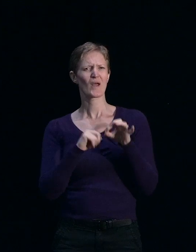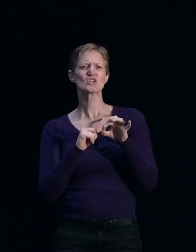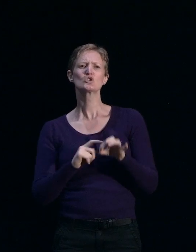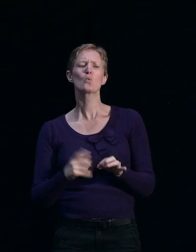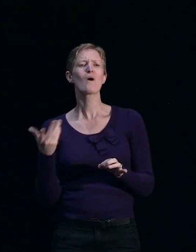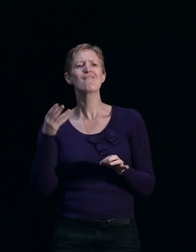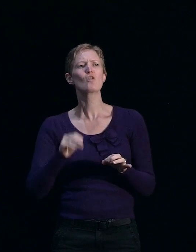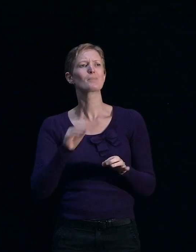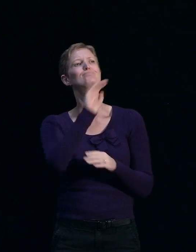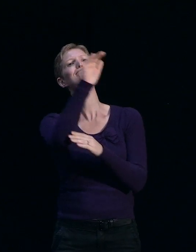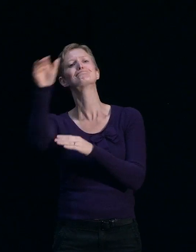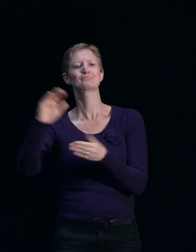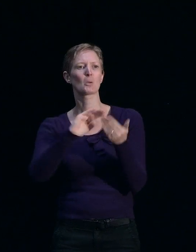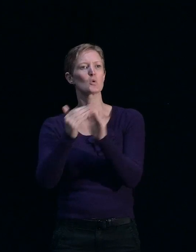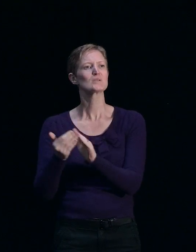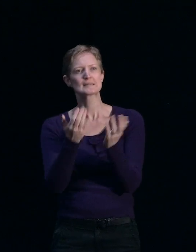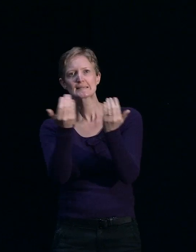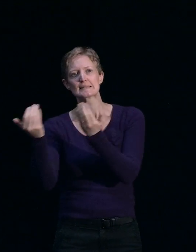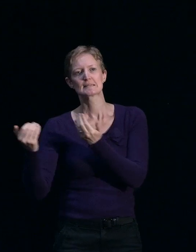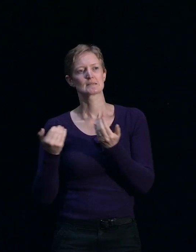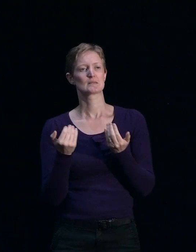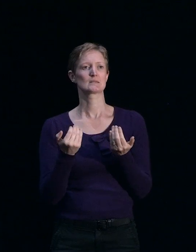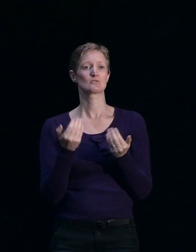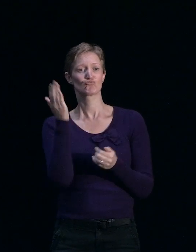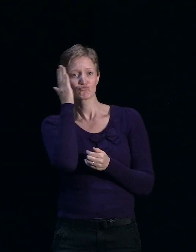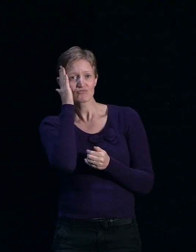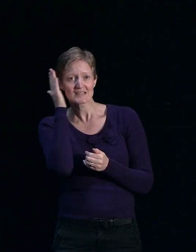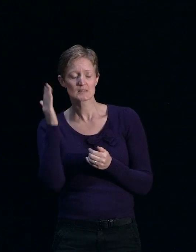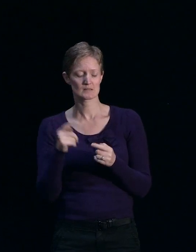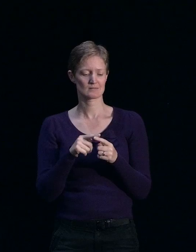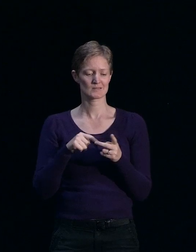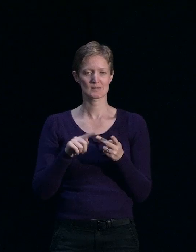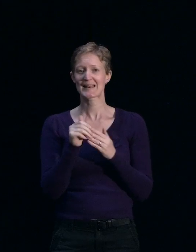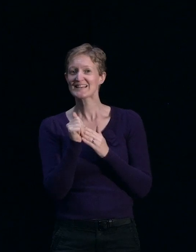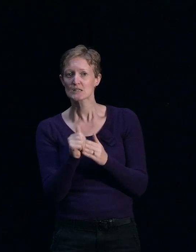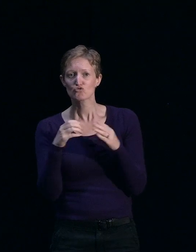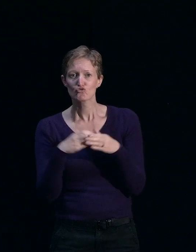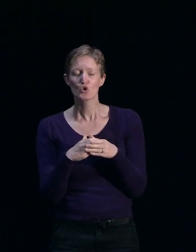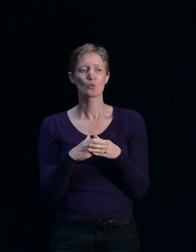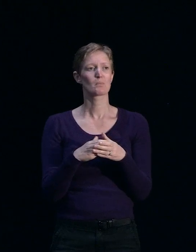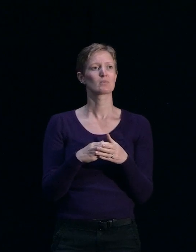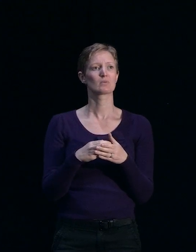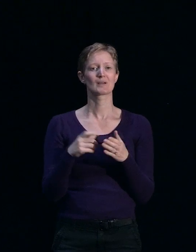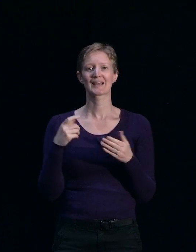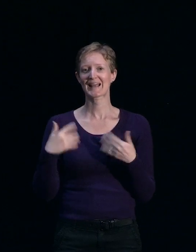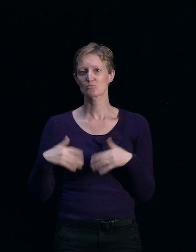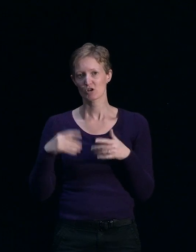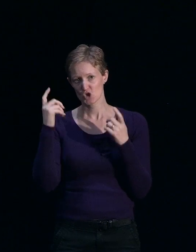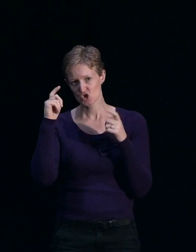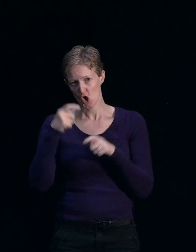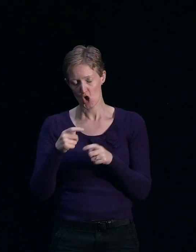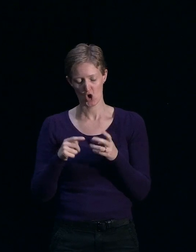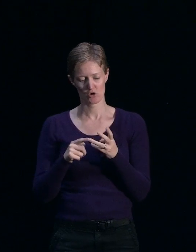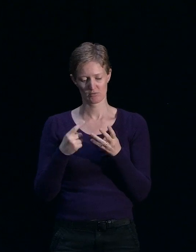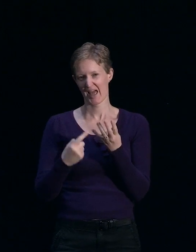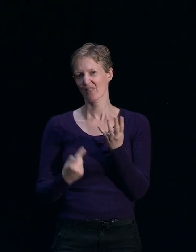from the community. We've got them from residents, leaders groups, from CANCERN and from others to see what are the common issues